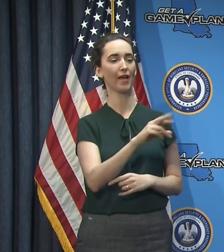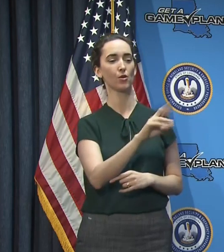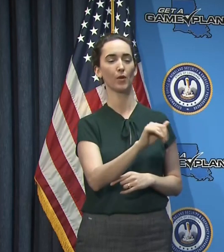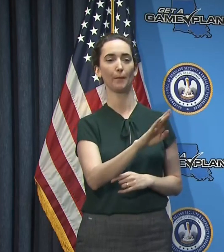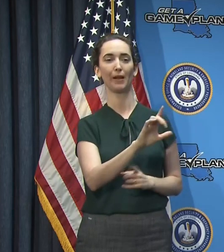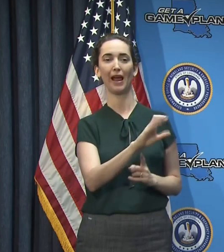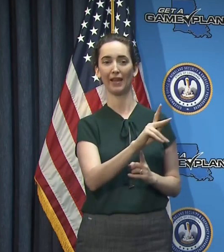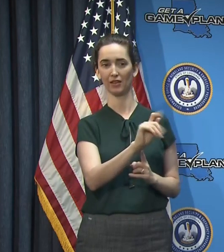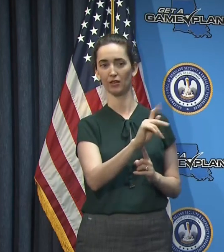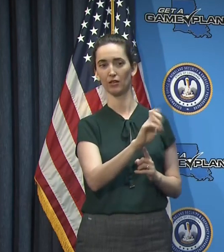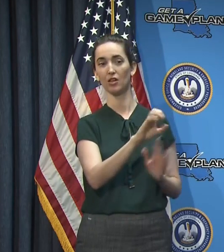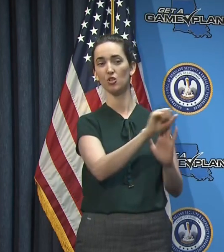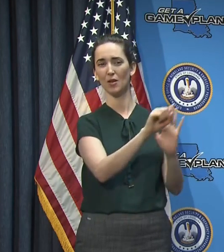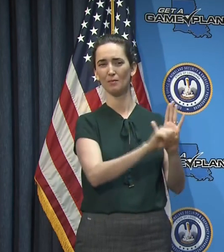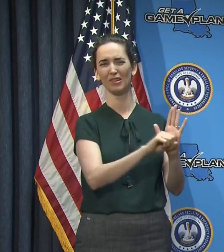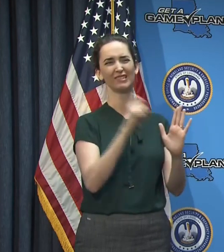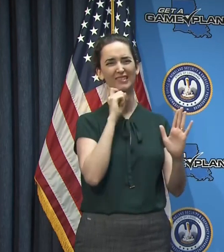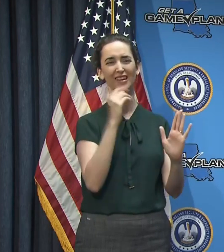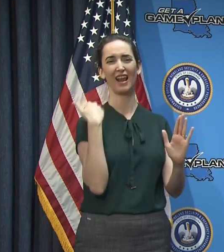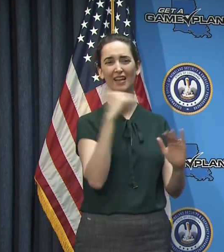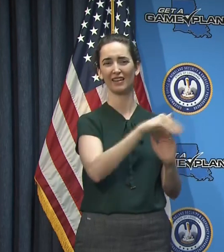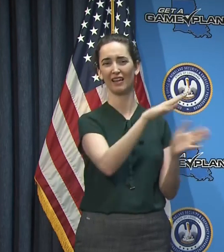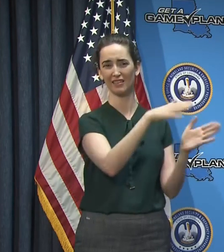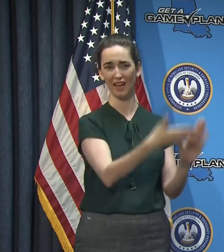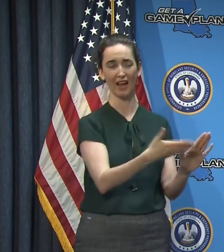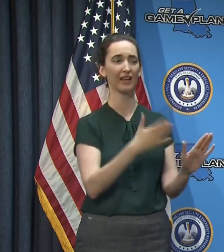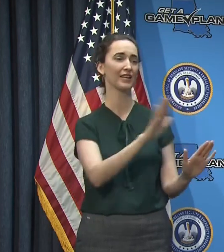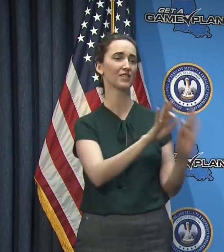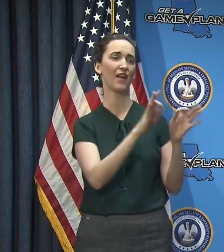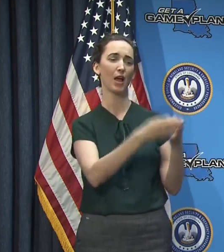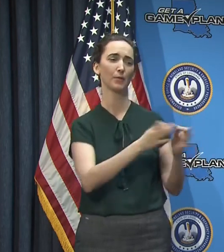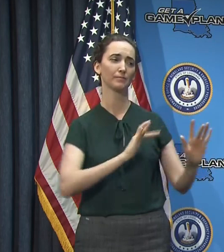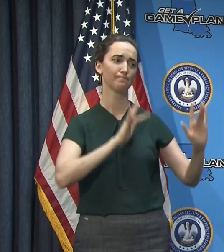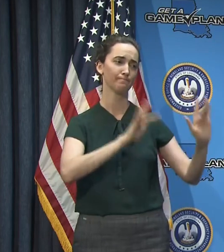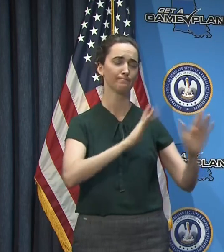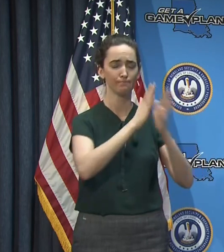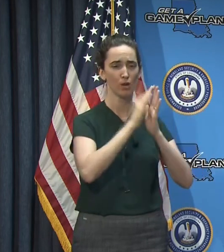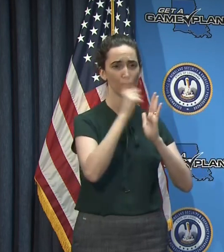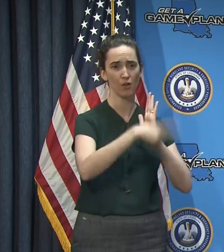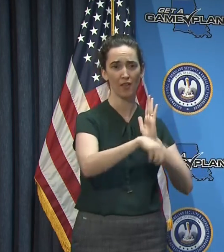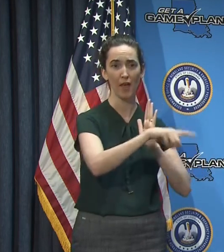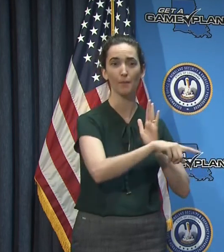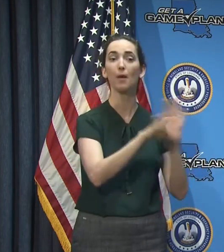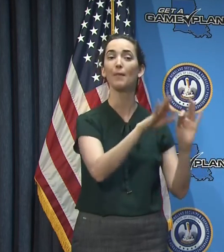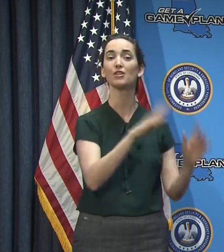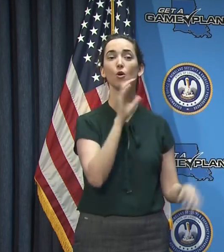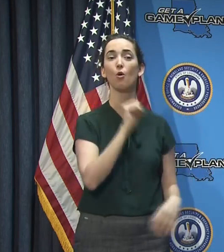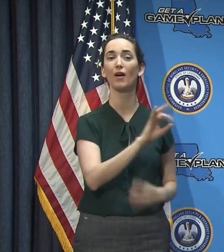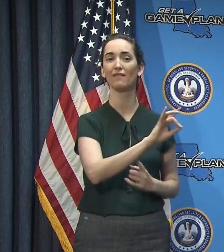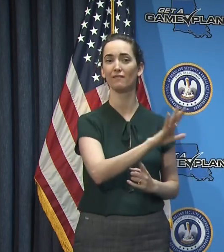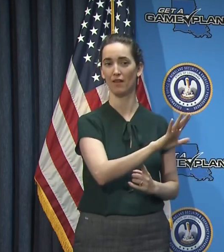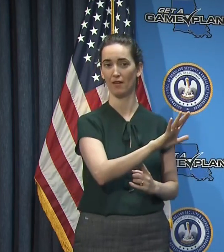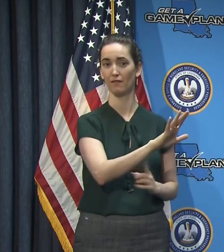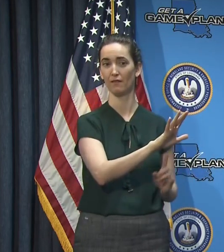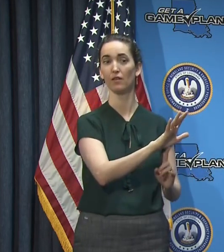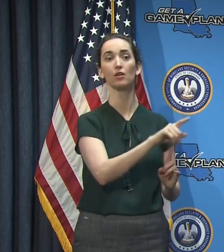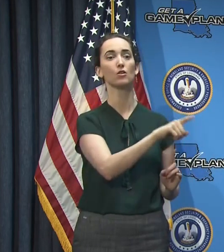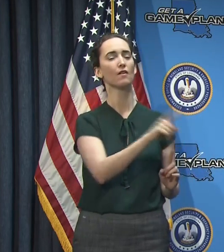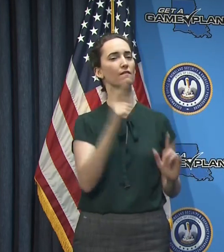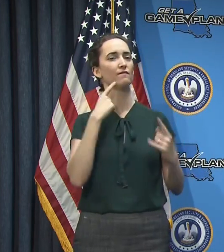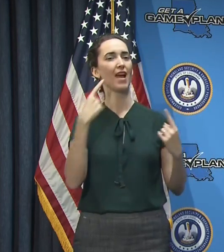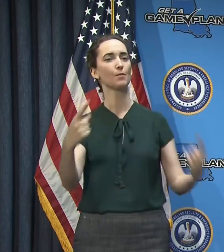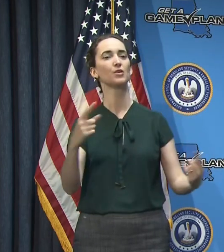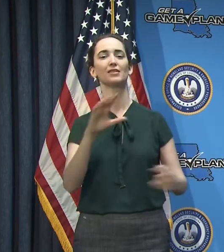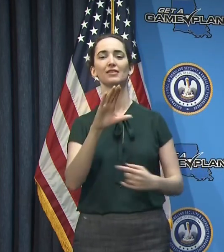of Shreveport, who passed away last night. He was 85 years old and an iconic leader of the Civil Rights Movement.